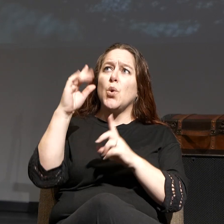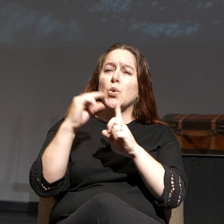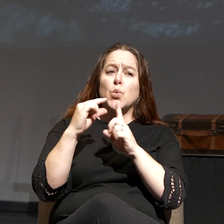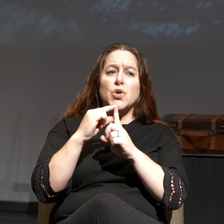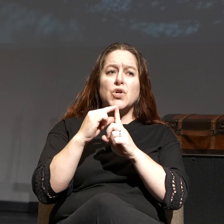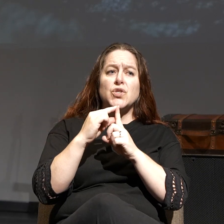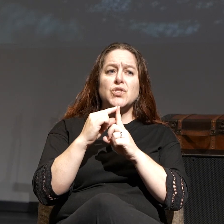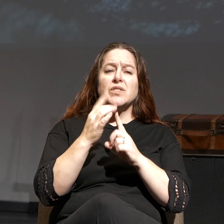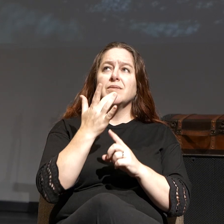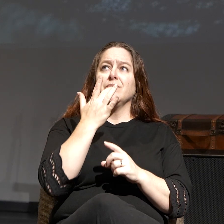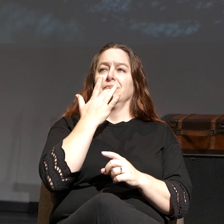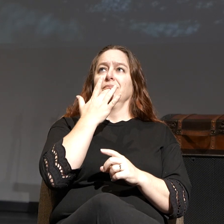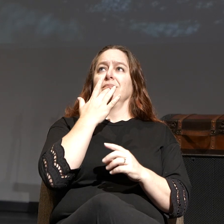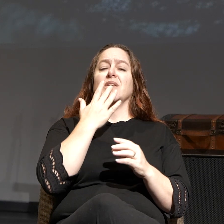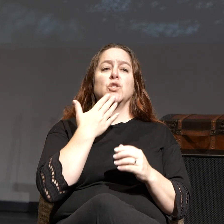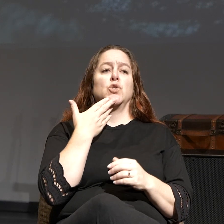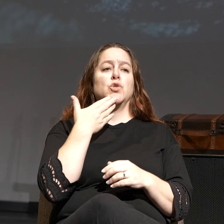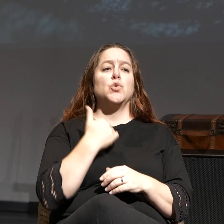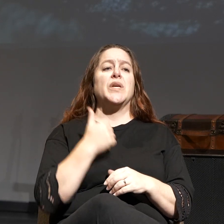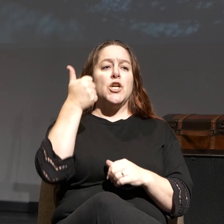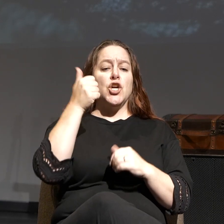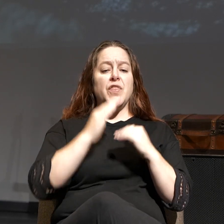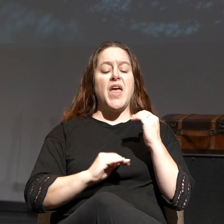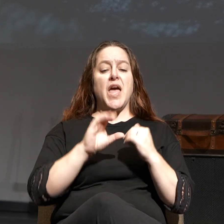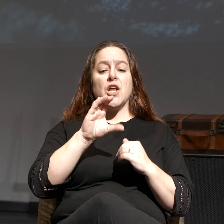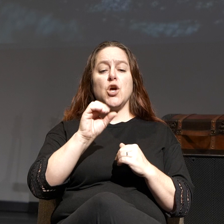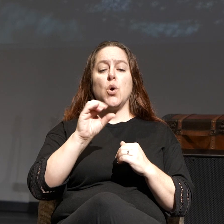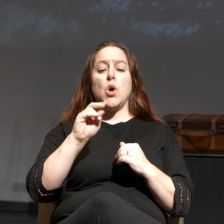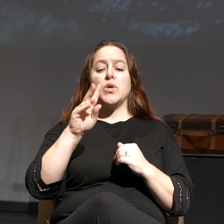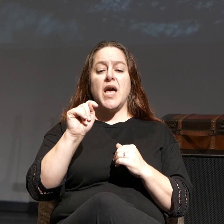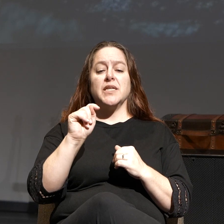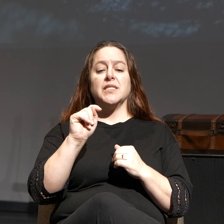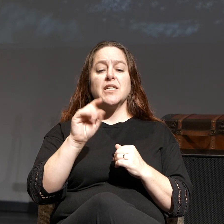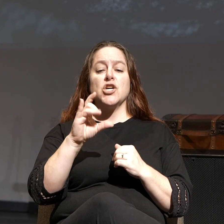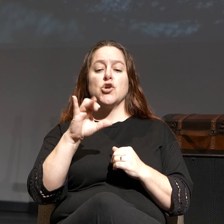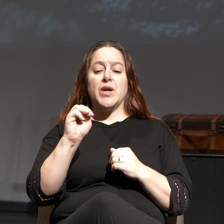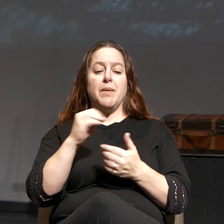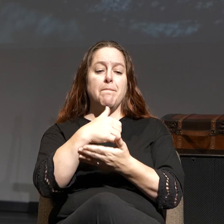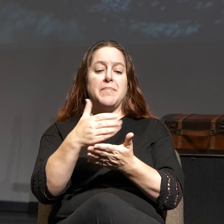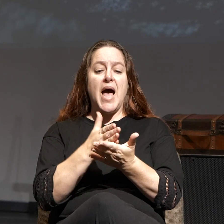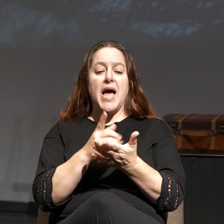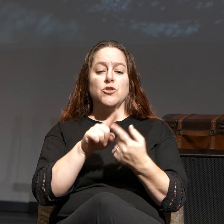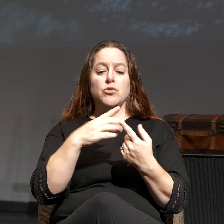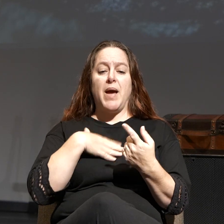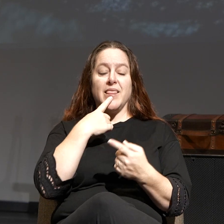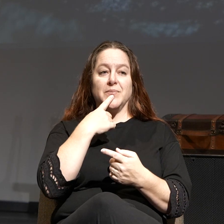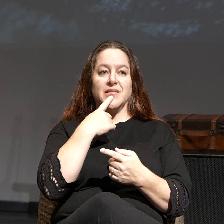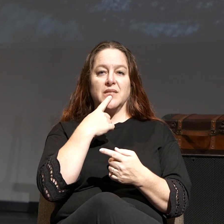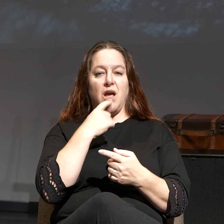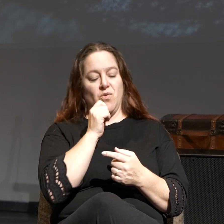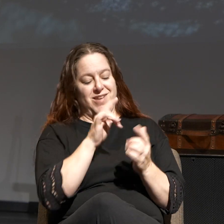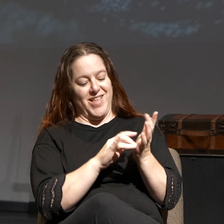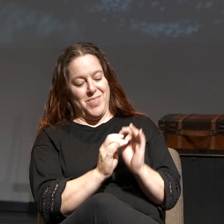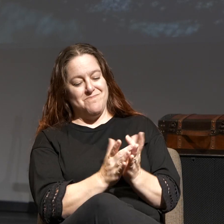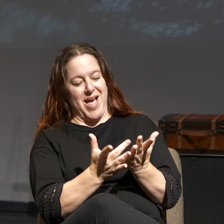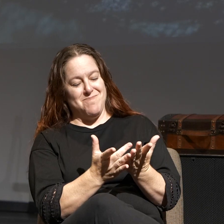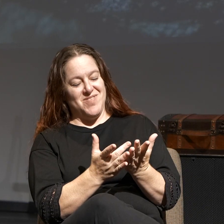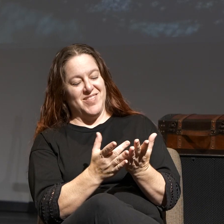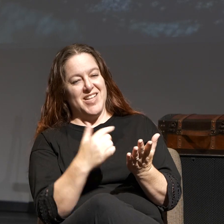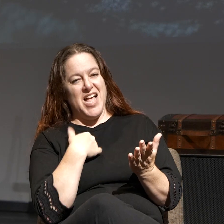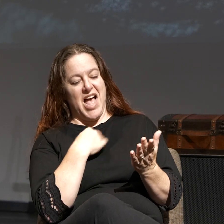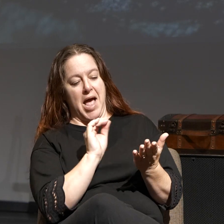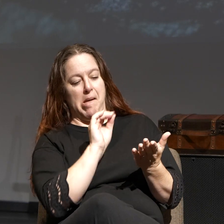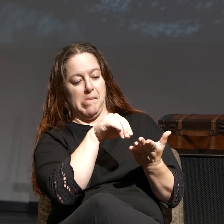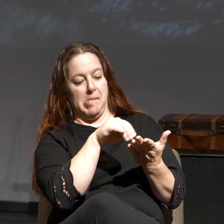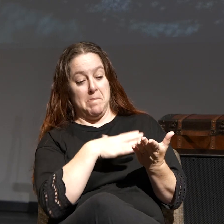sweeter than coconut cream pie to my lips. Oh, that's not actually what it says, okay, but I inserted my